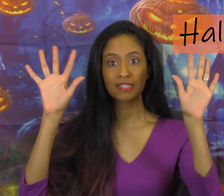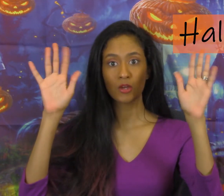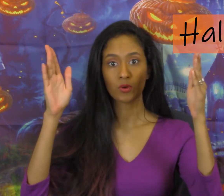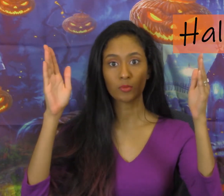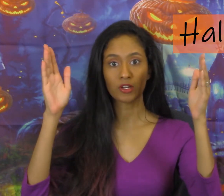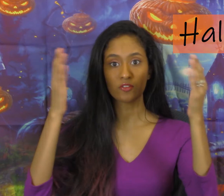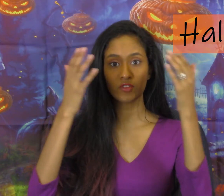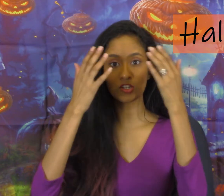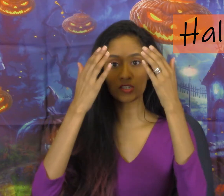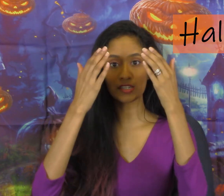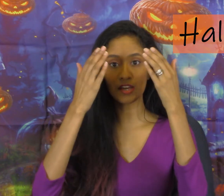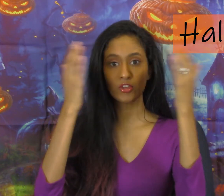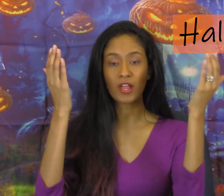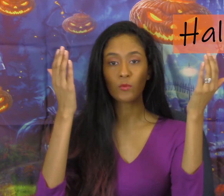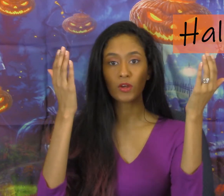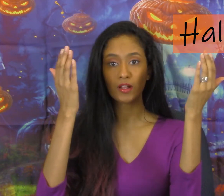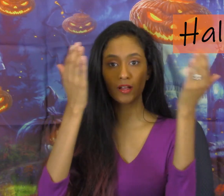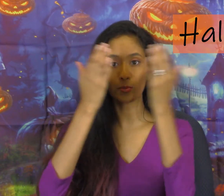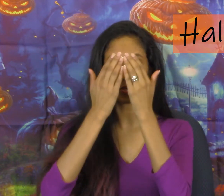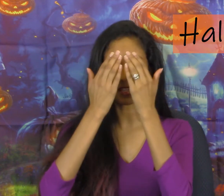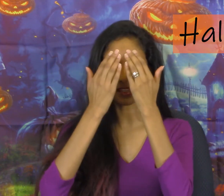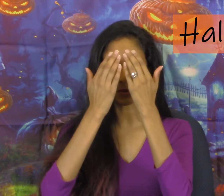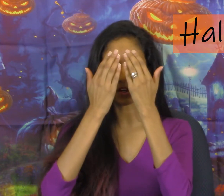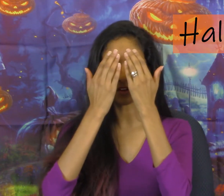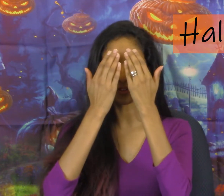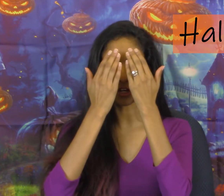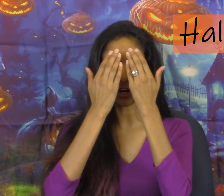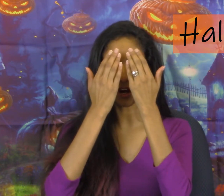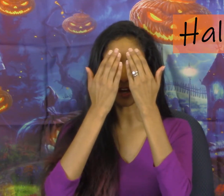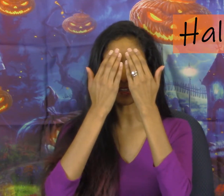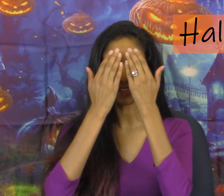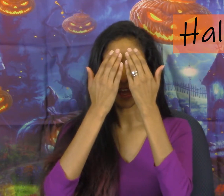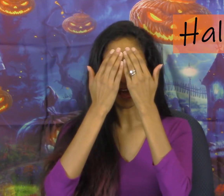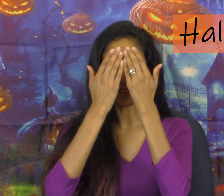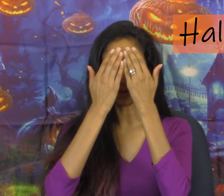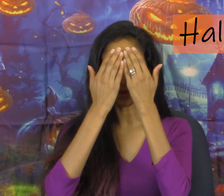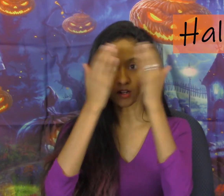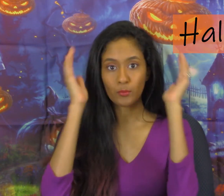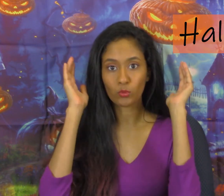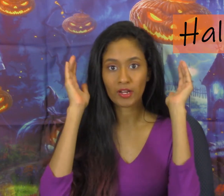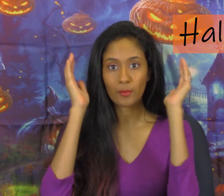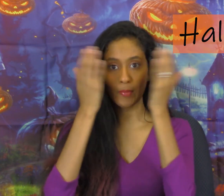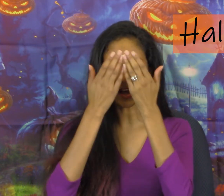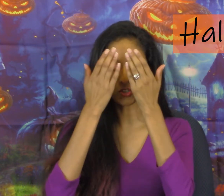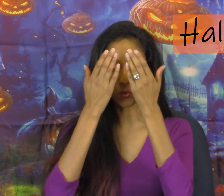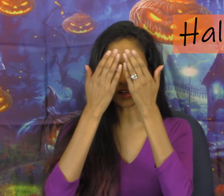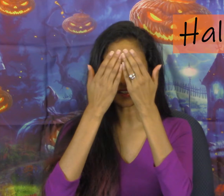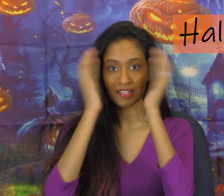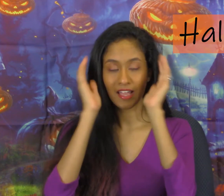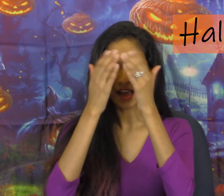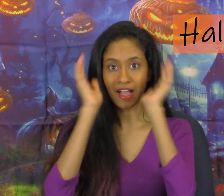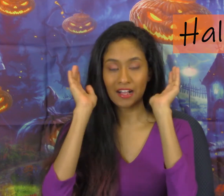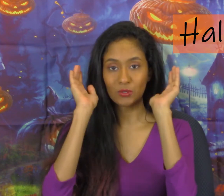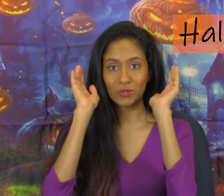and bring our fingers together and we're going to pretend like we're covering our eyes and then we're going to bring them back twice Halloween